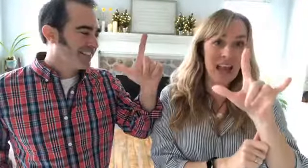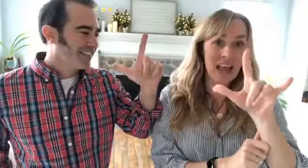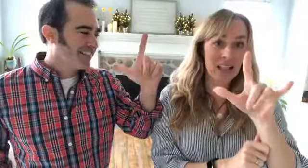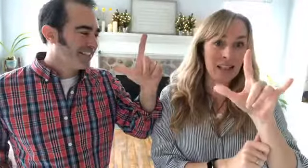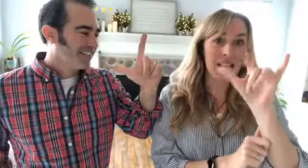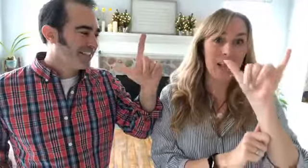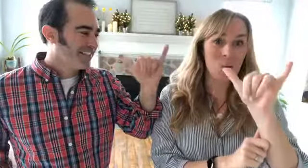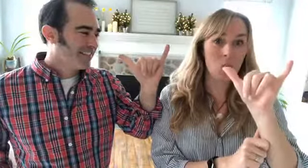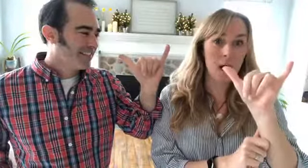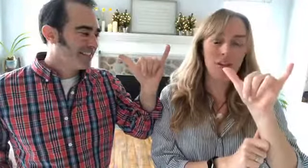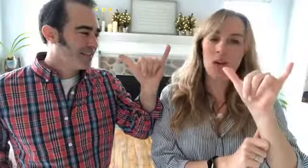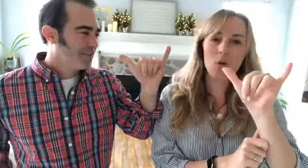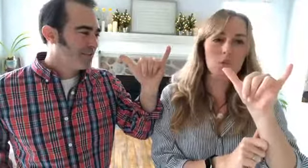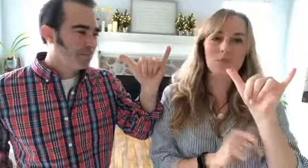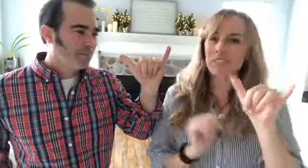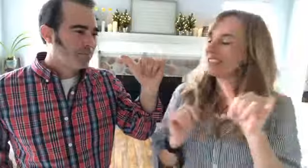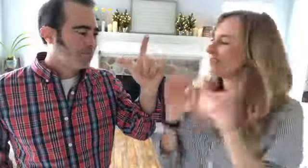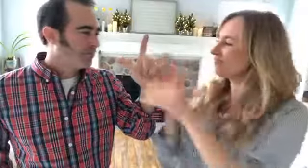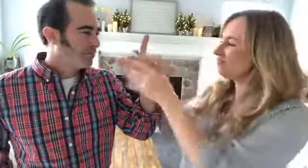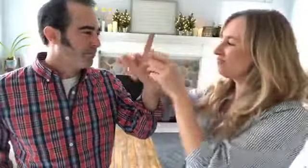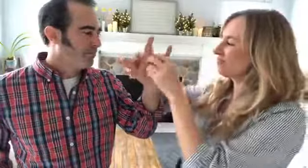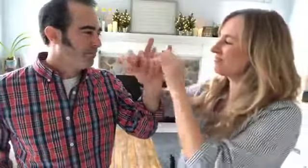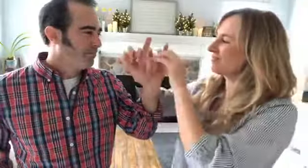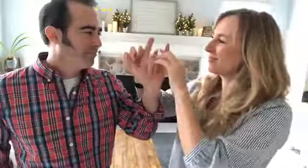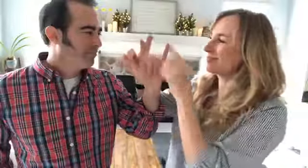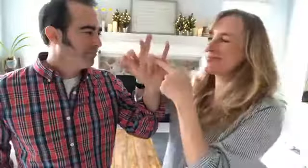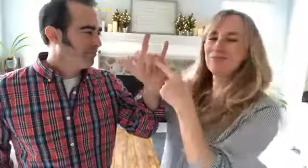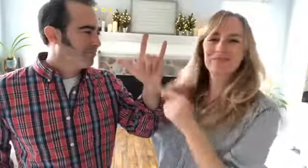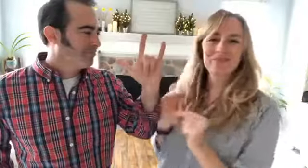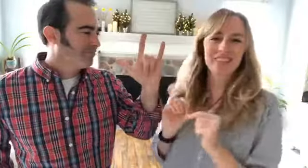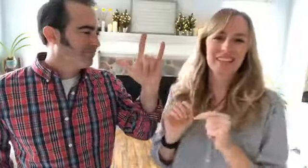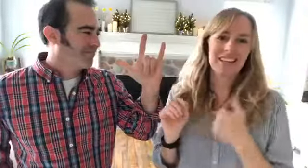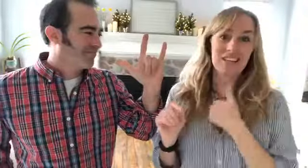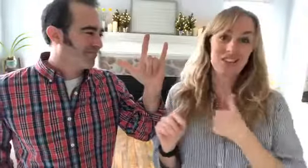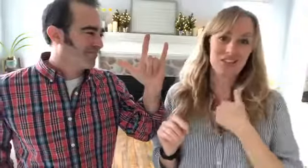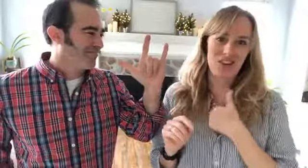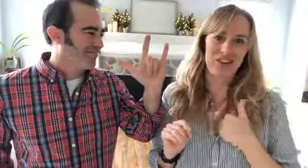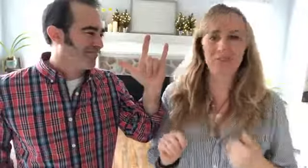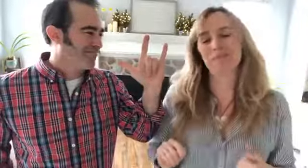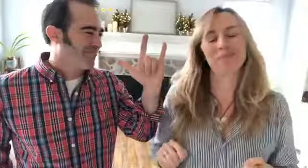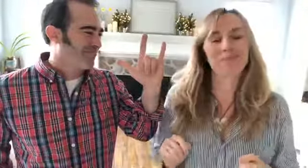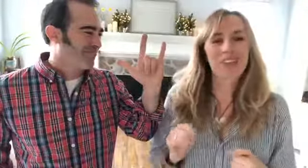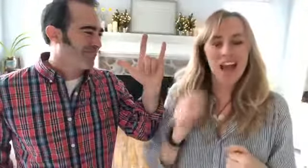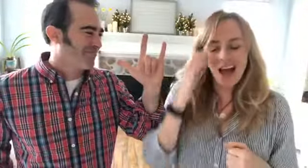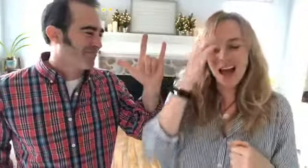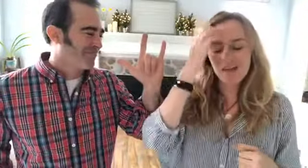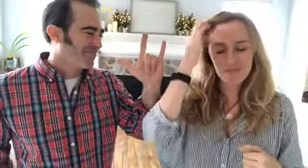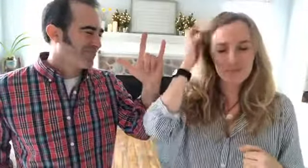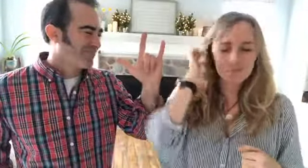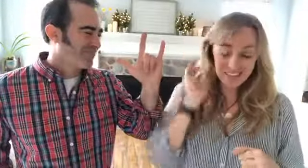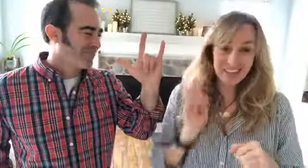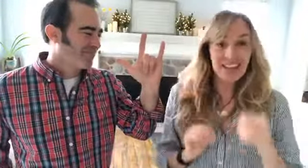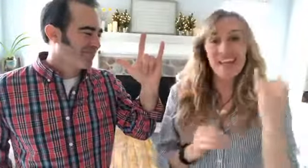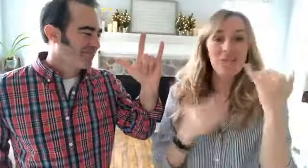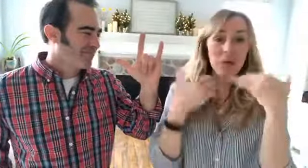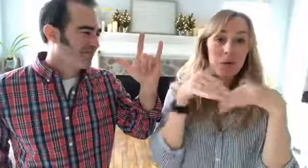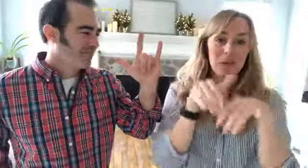L and the Y no sorry if we were to